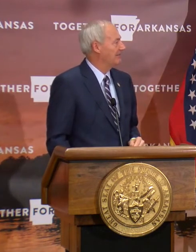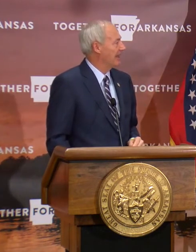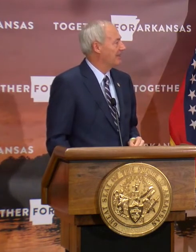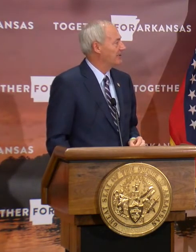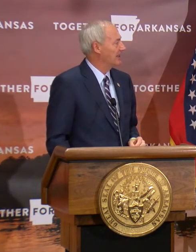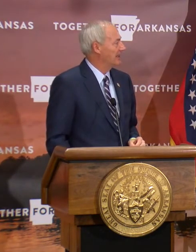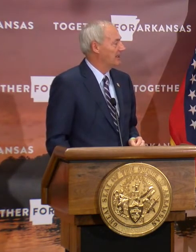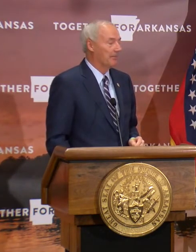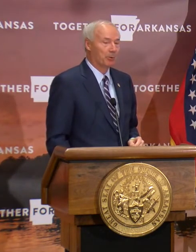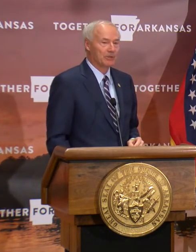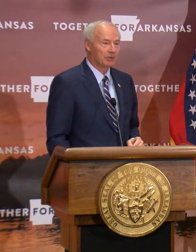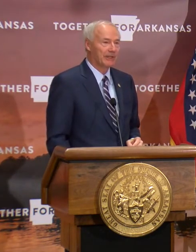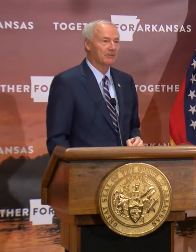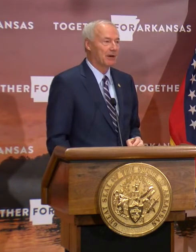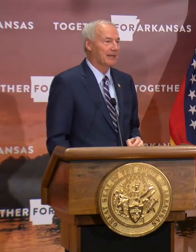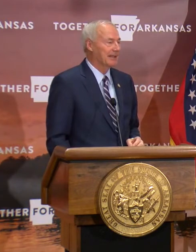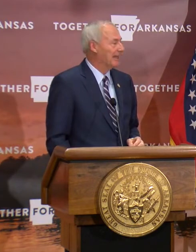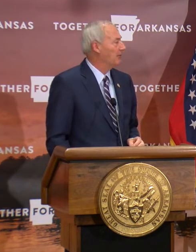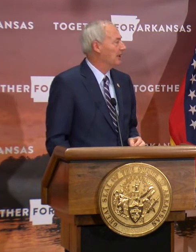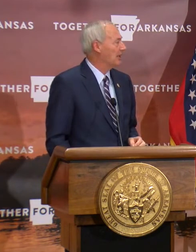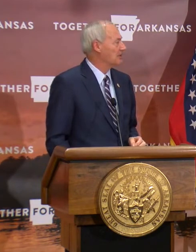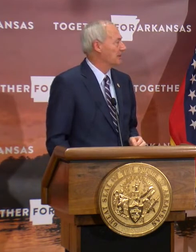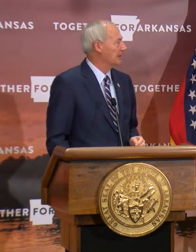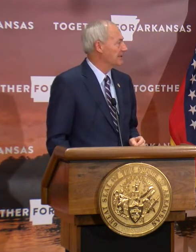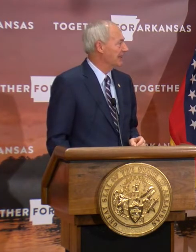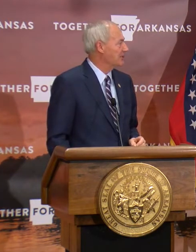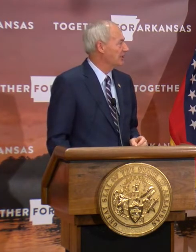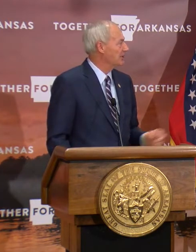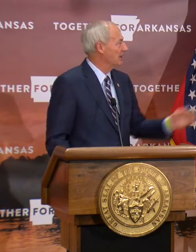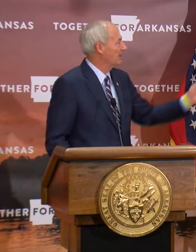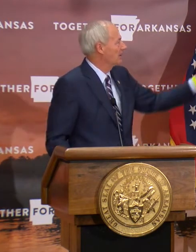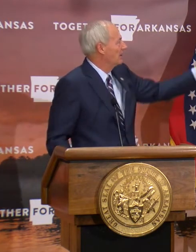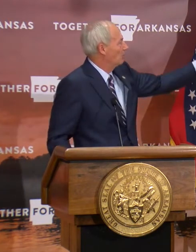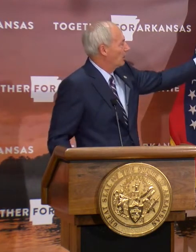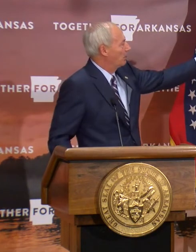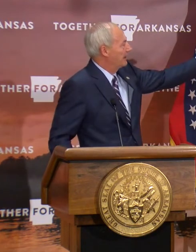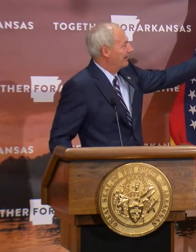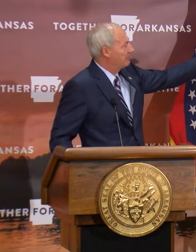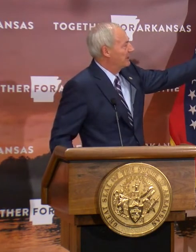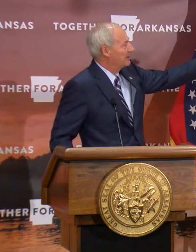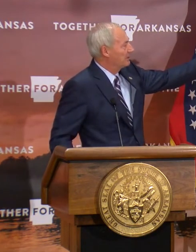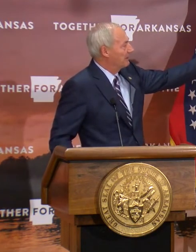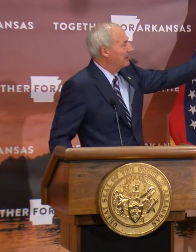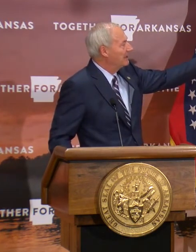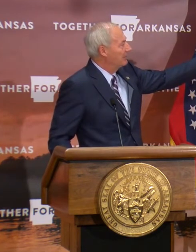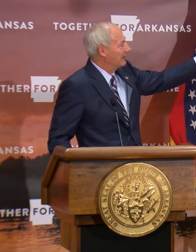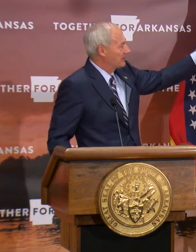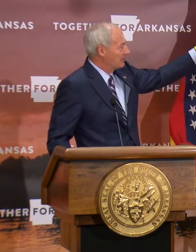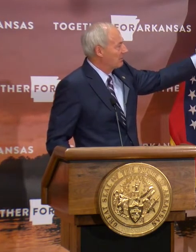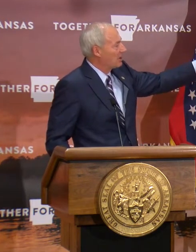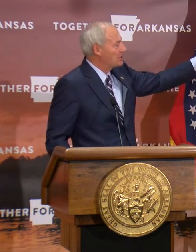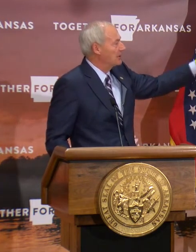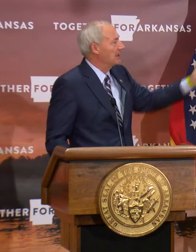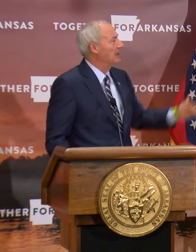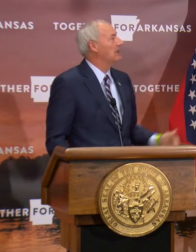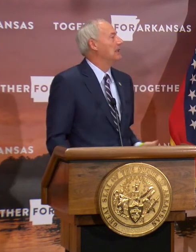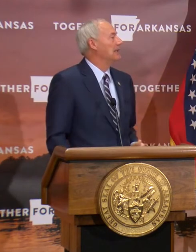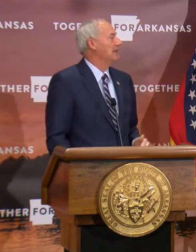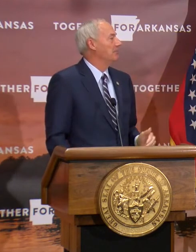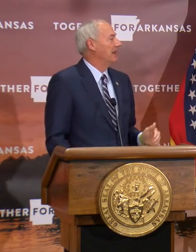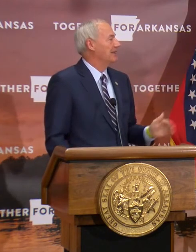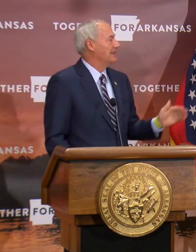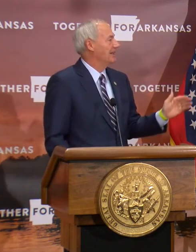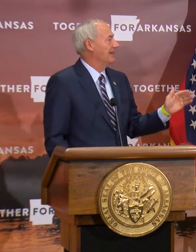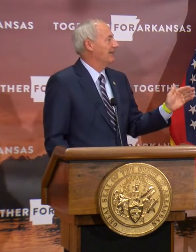that is an upward trend right now in hospitalizations, not where we have been at the peak. We've got some margin there.